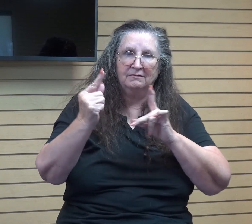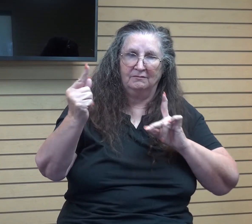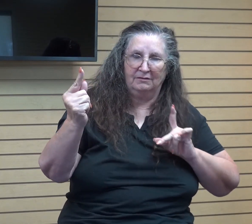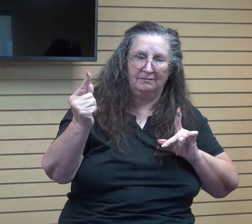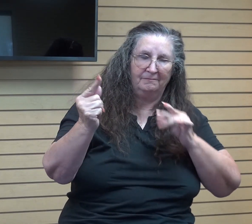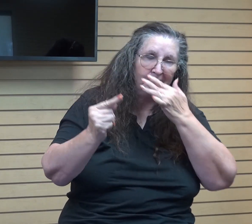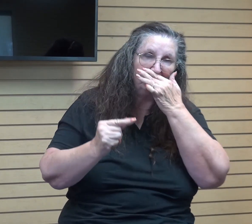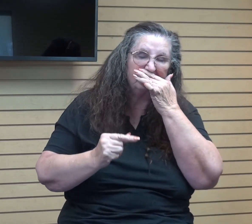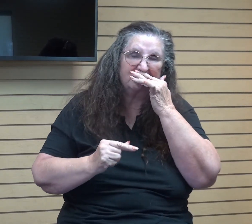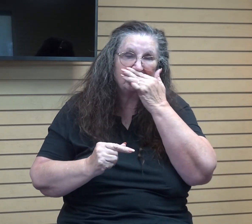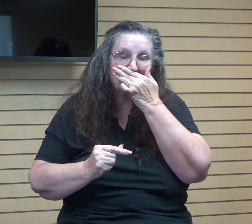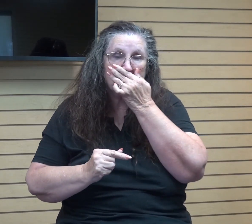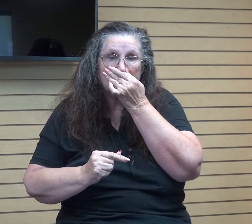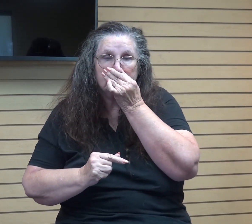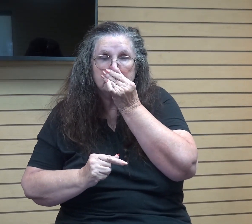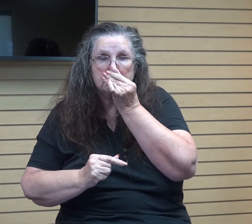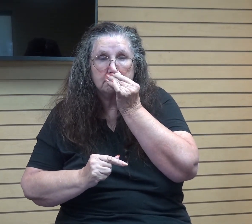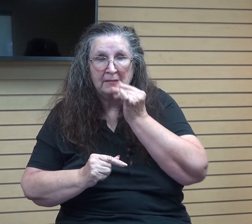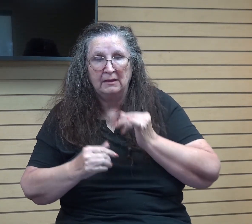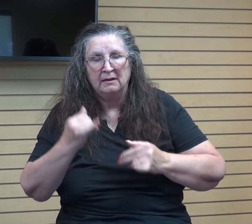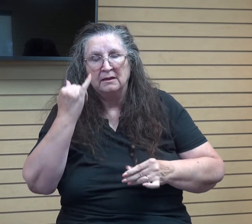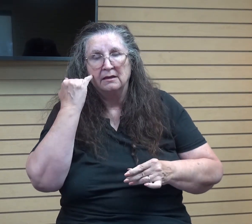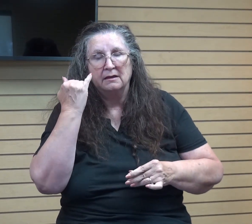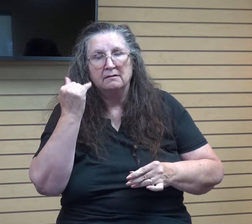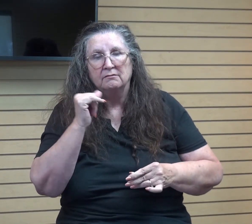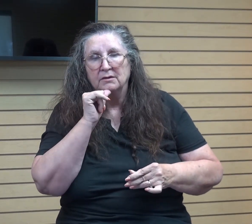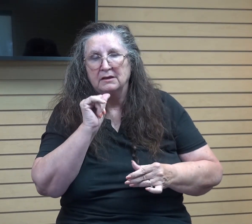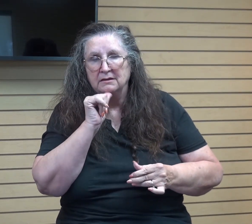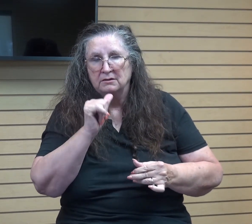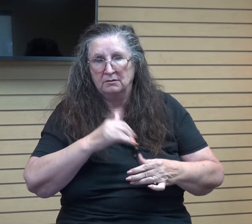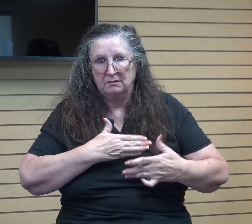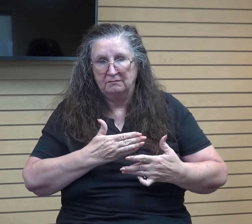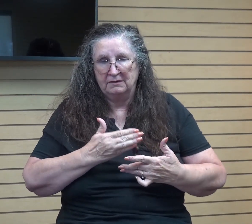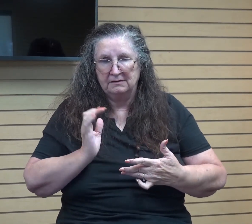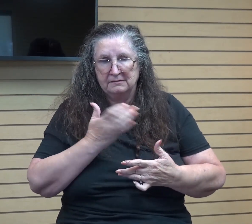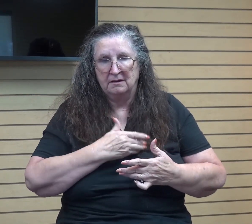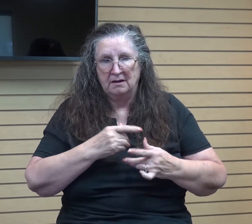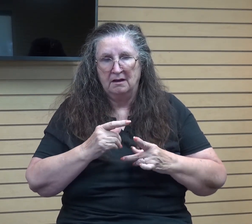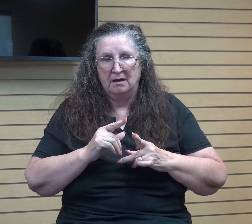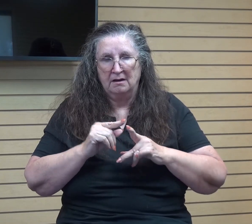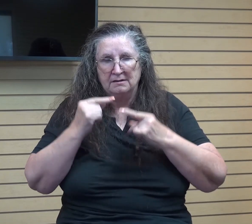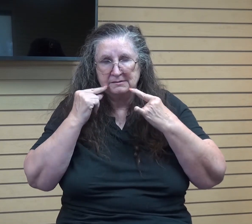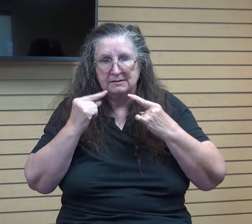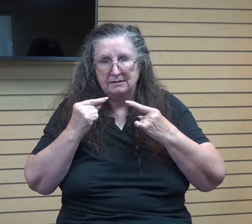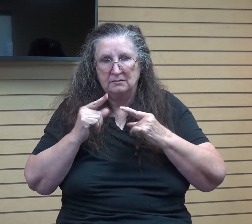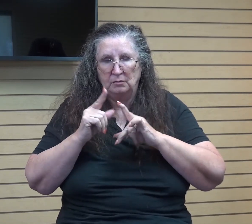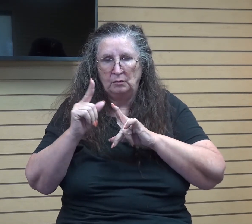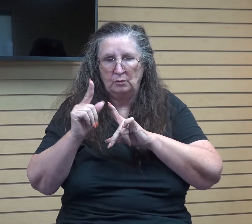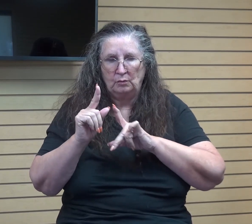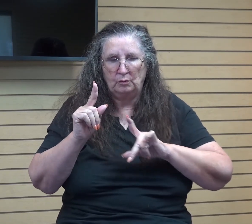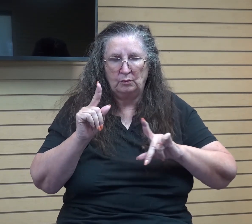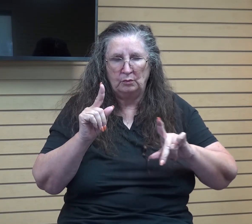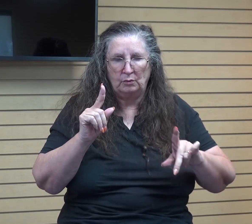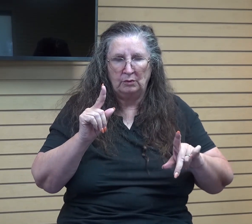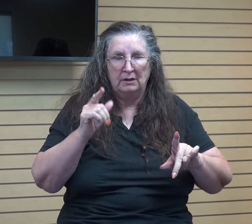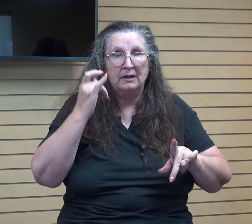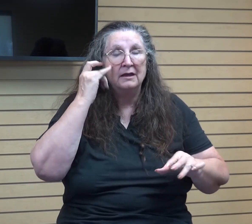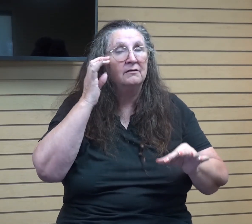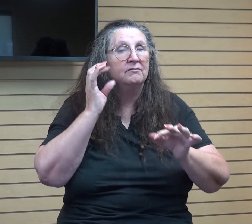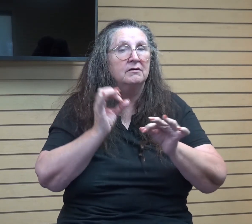And if we don't confess our sins, we fall further and further away. But as soon as we're faithful and just to confess our